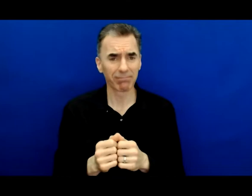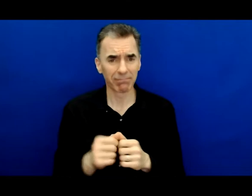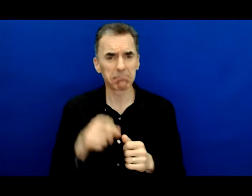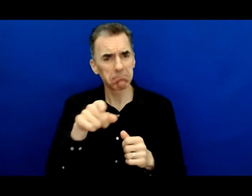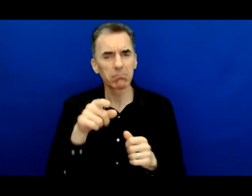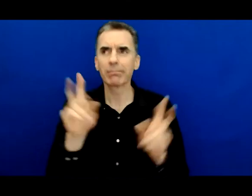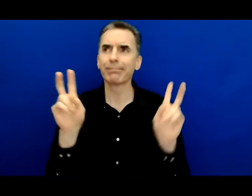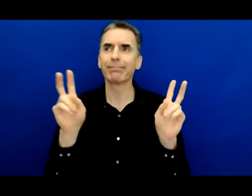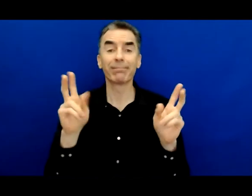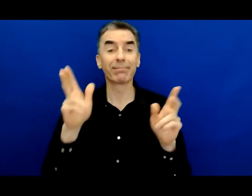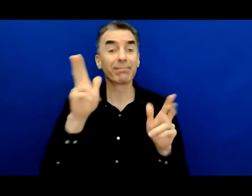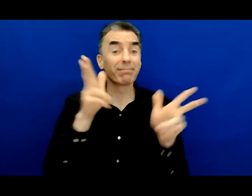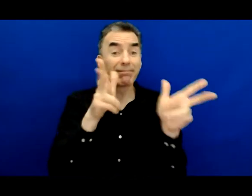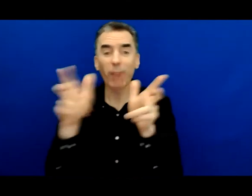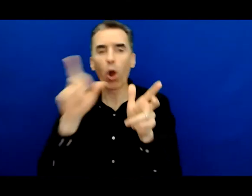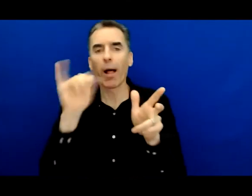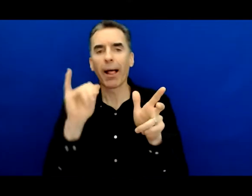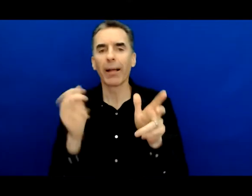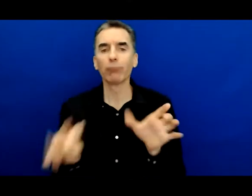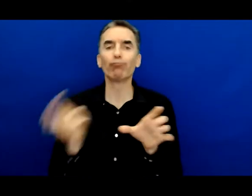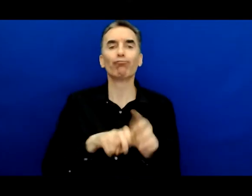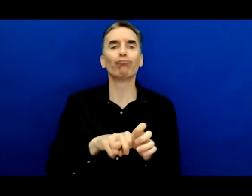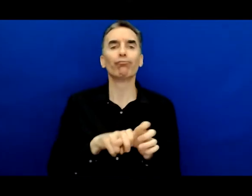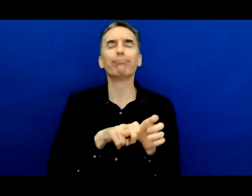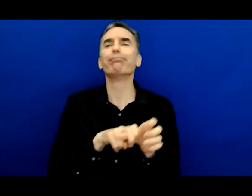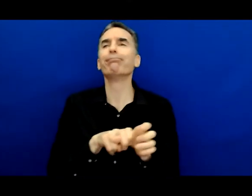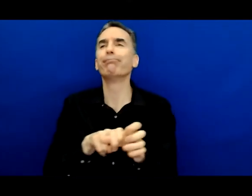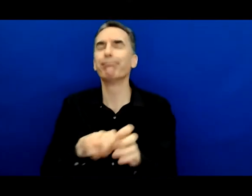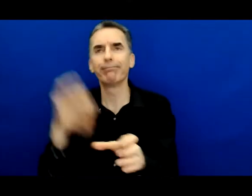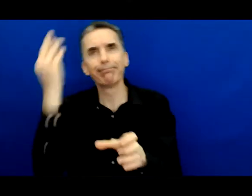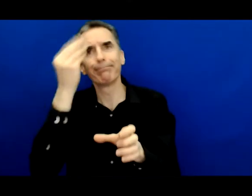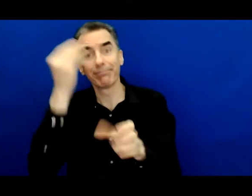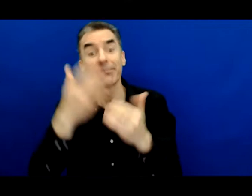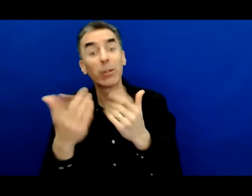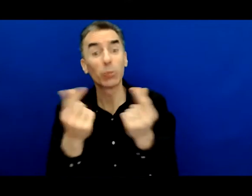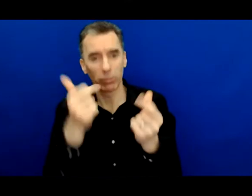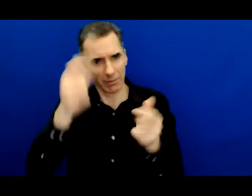of the ride, like I said, come up with your own action plan. Thank you.